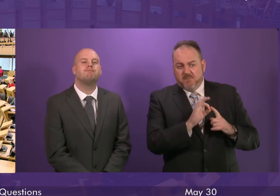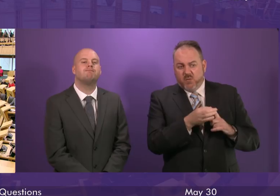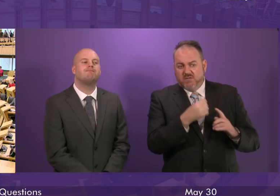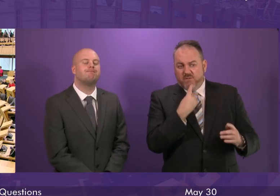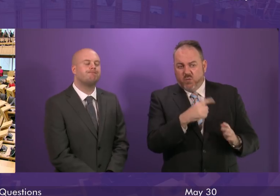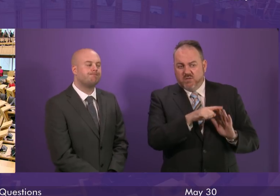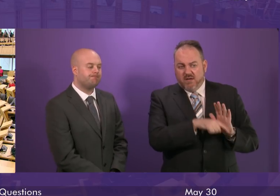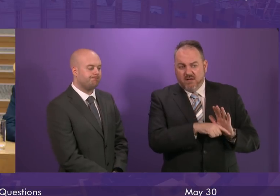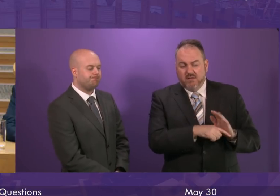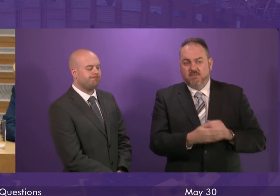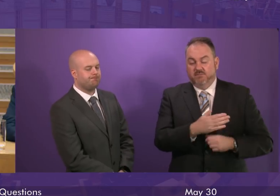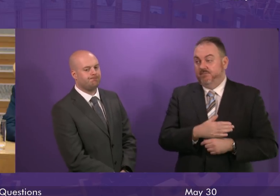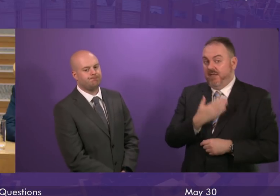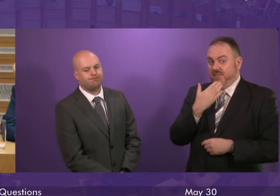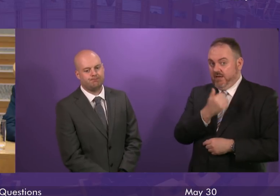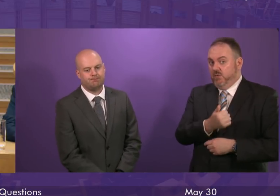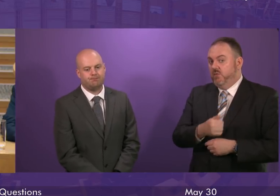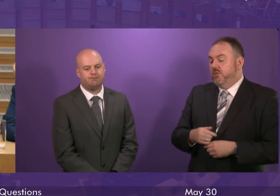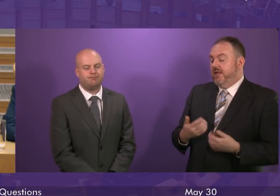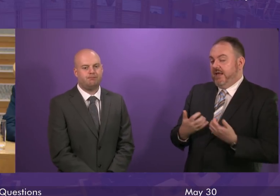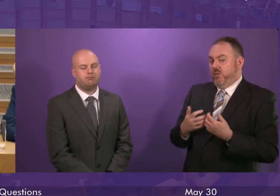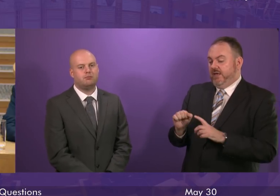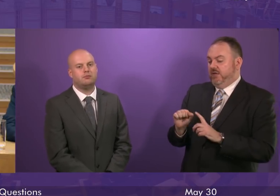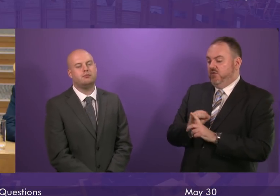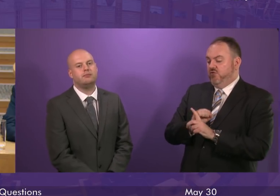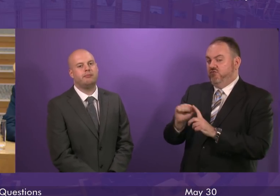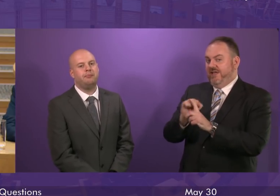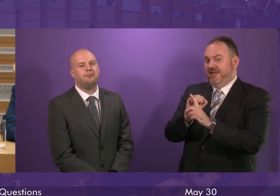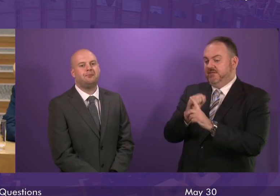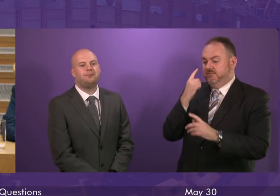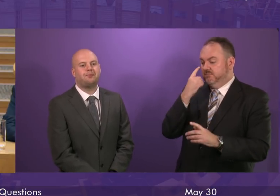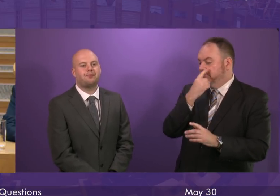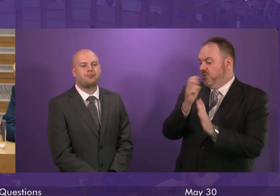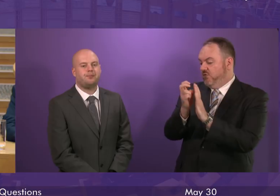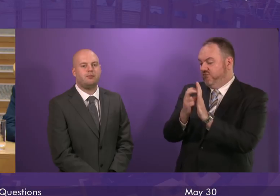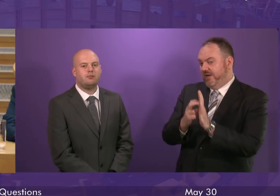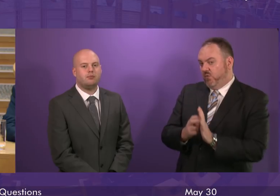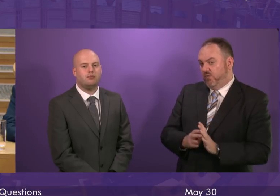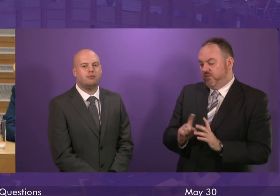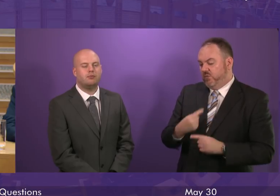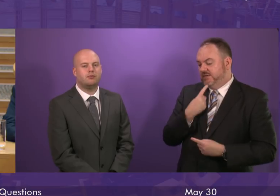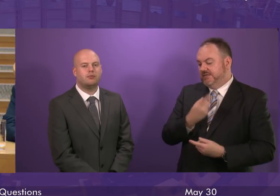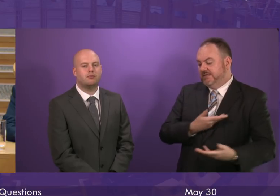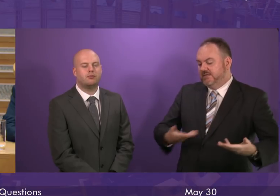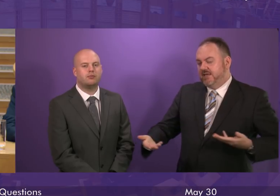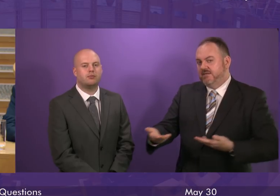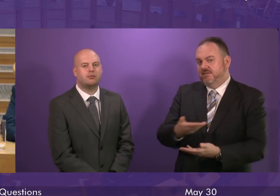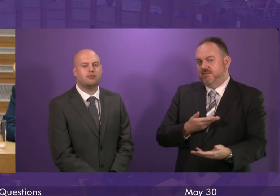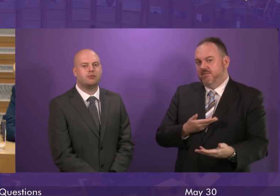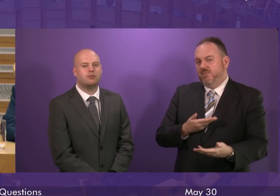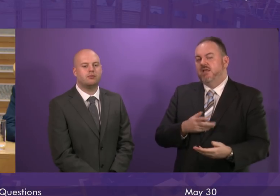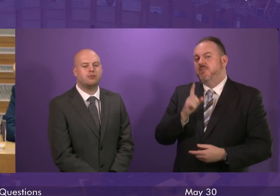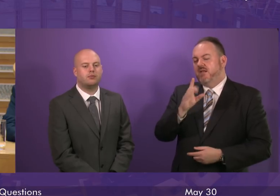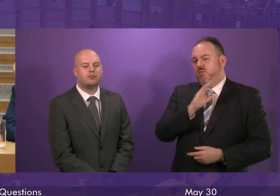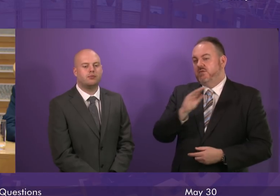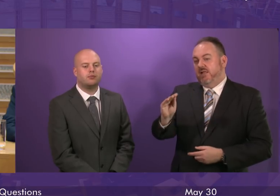Presiding Officer. In terms of the various mechanisms for correcting the record and understanding orders and code of conduct, obviously there are ways to do that.